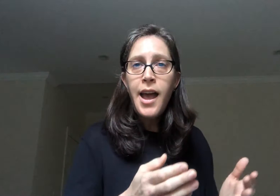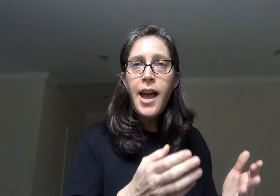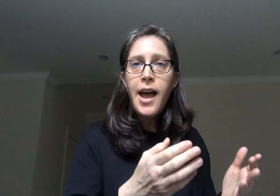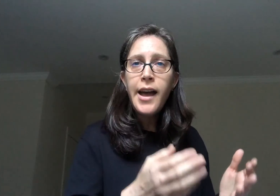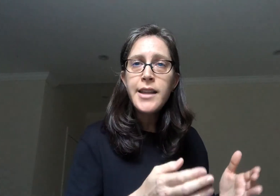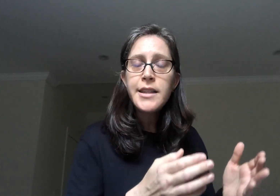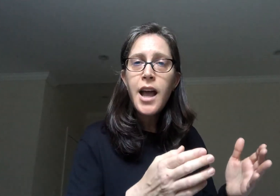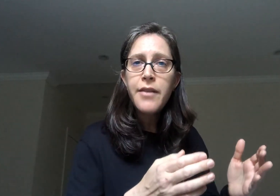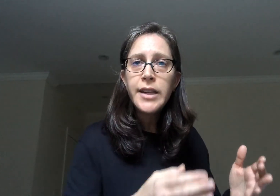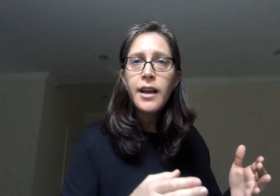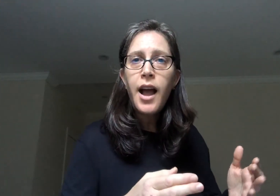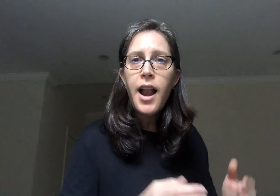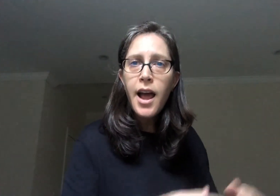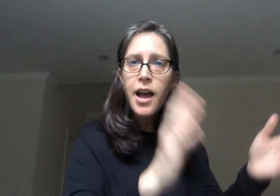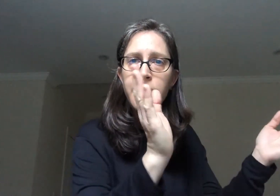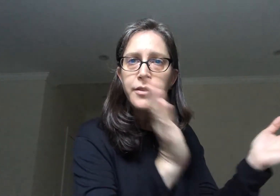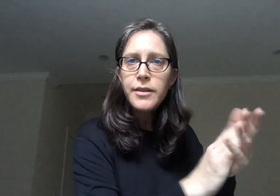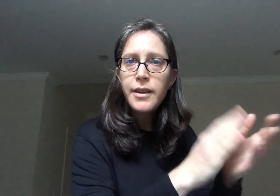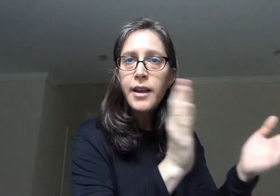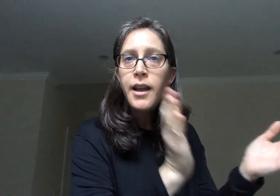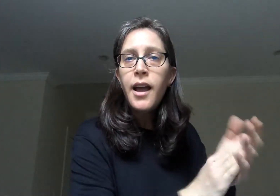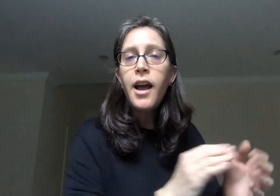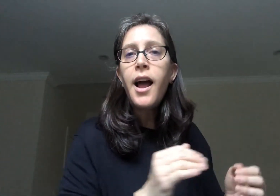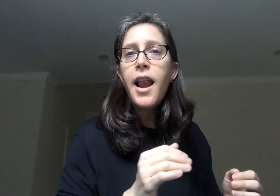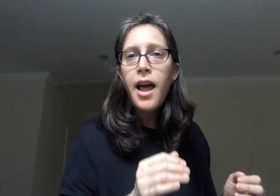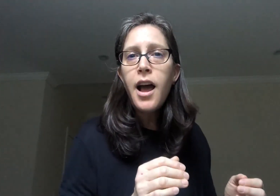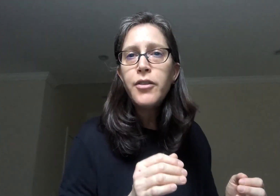Eretz Zavat. Chalav. Chalav.